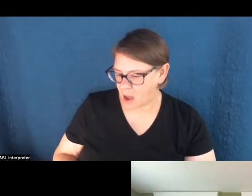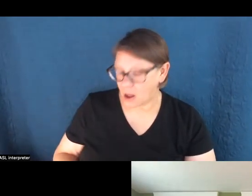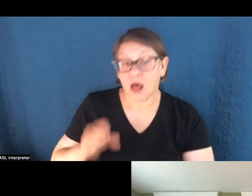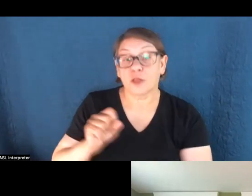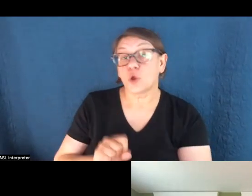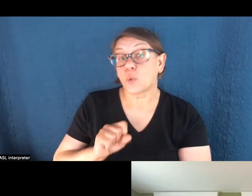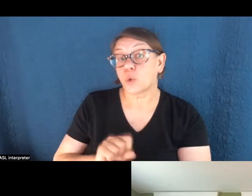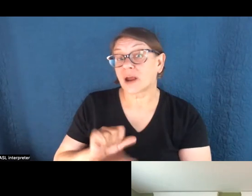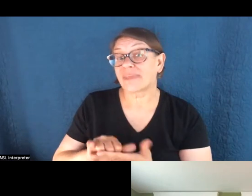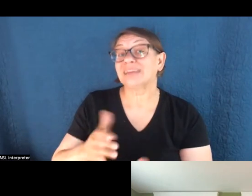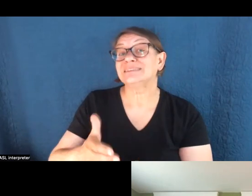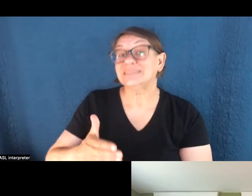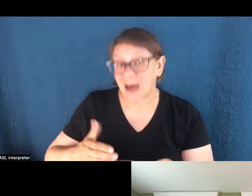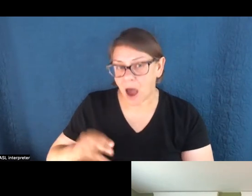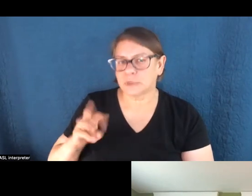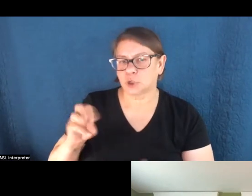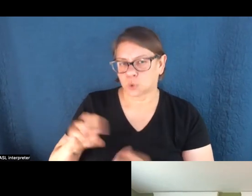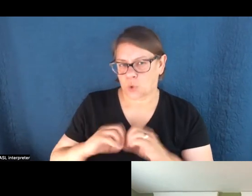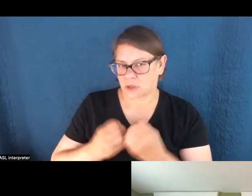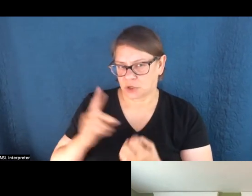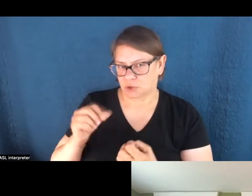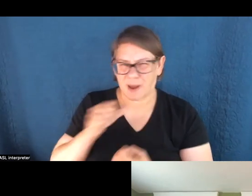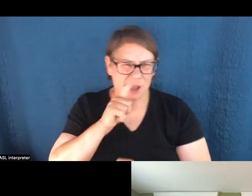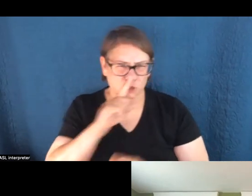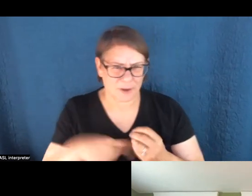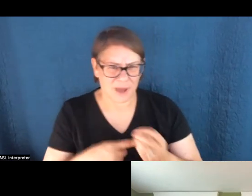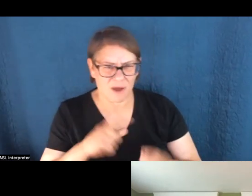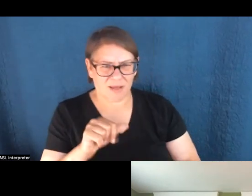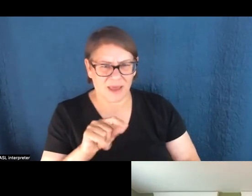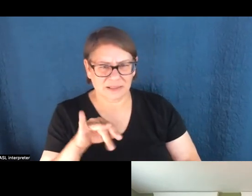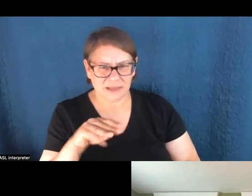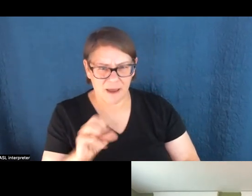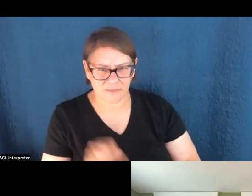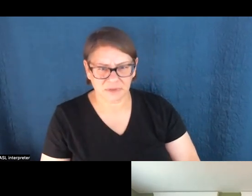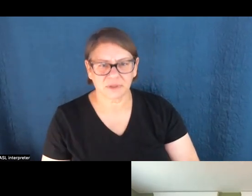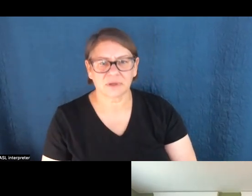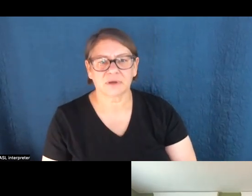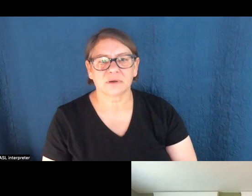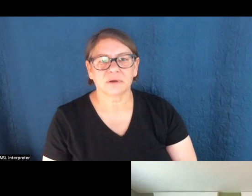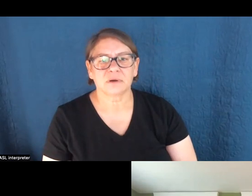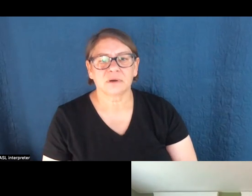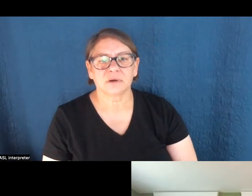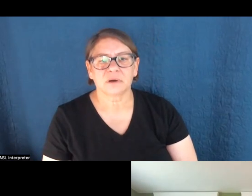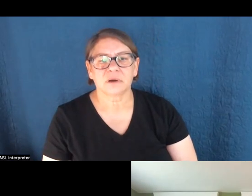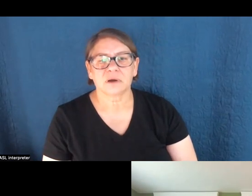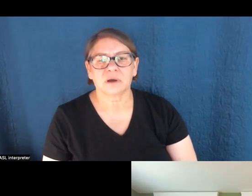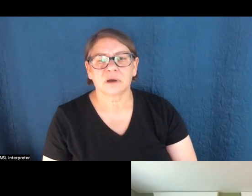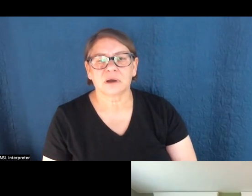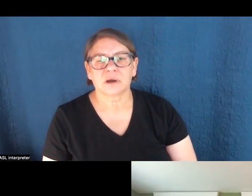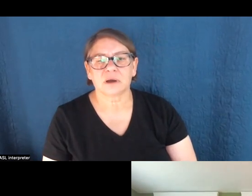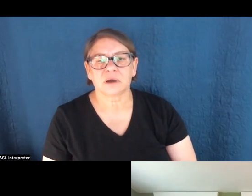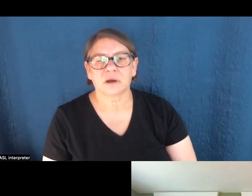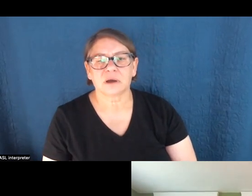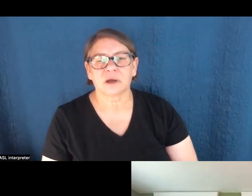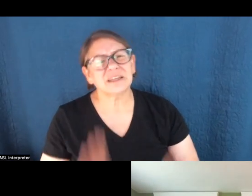that some news organizations are doing. I don't know if the LA times is doing this or how, um, in that is